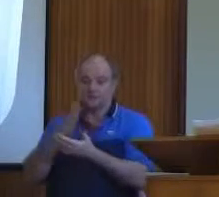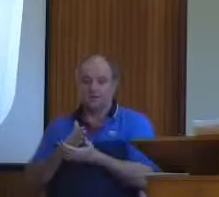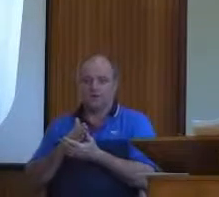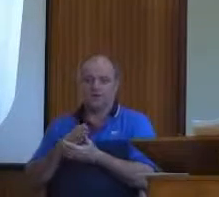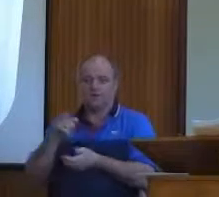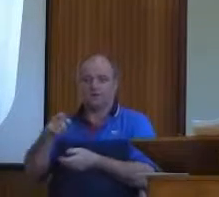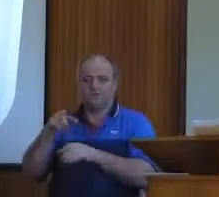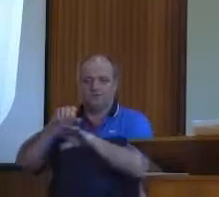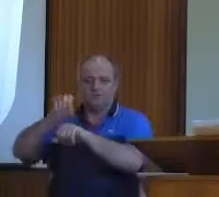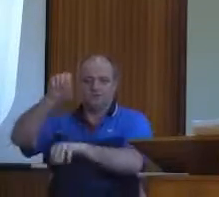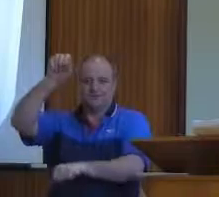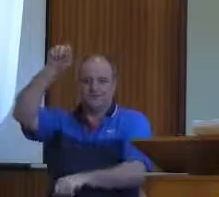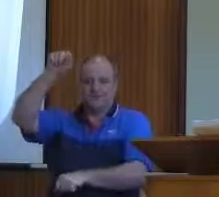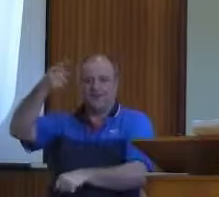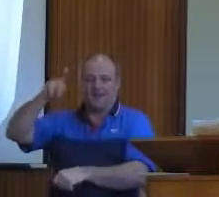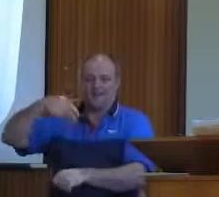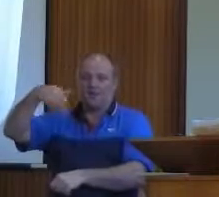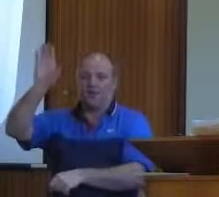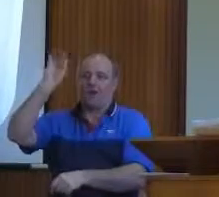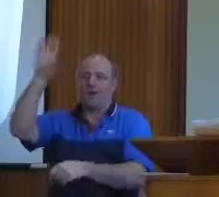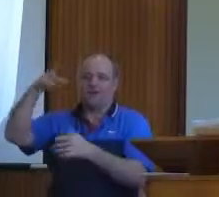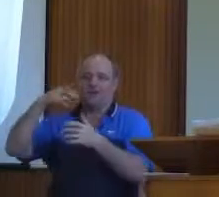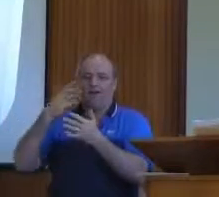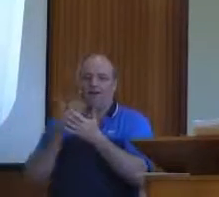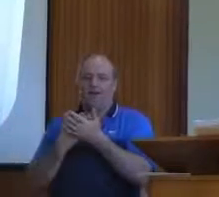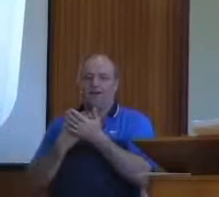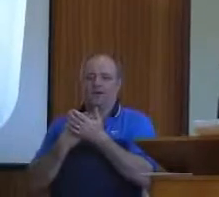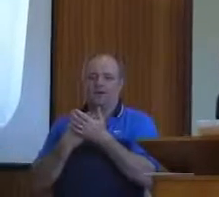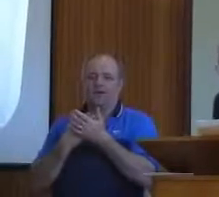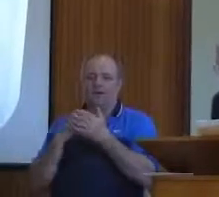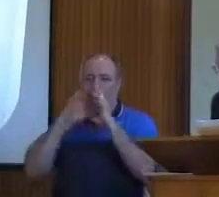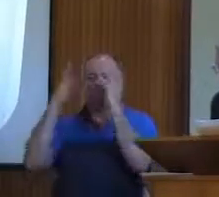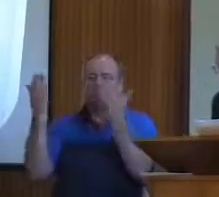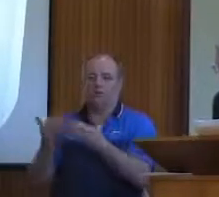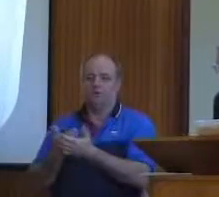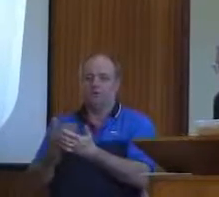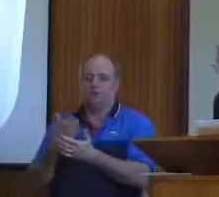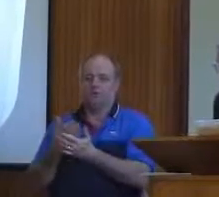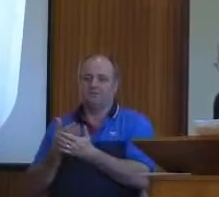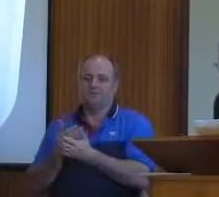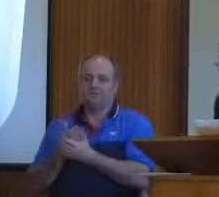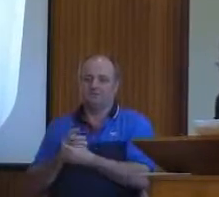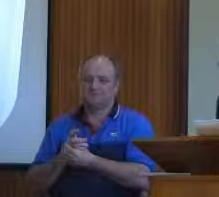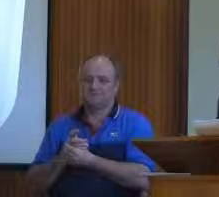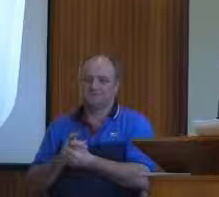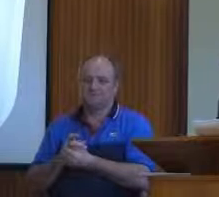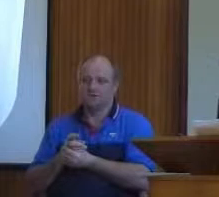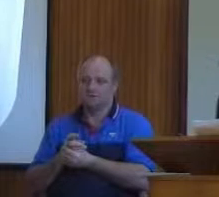the journeyman way is better. The We had it last time. What you have heard from me,